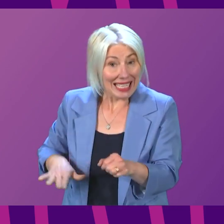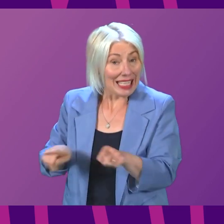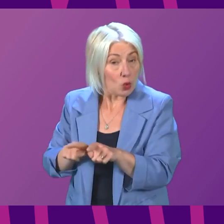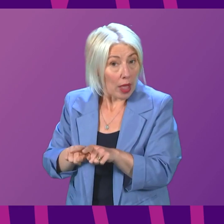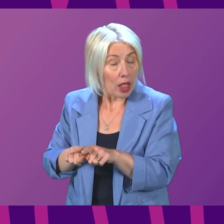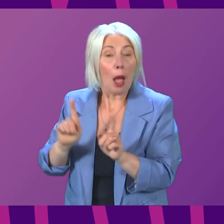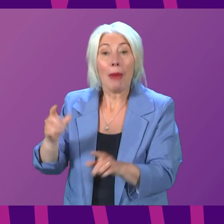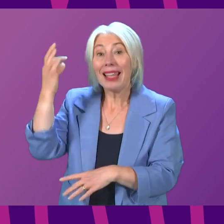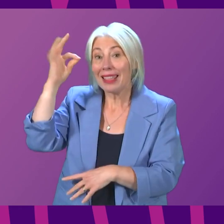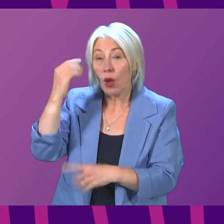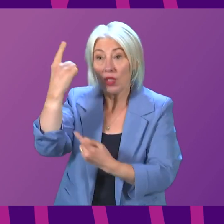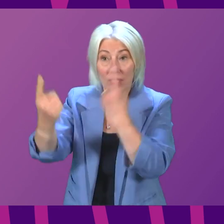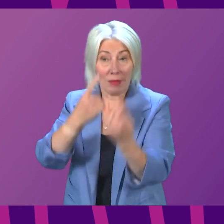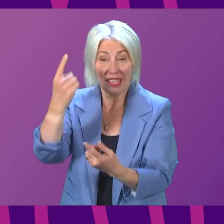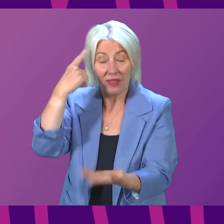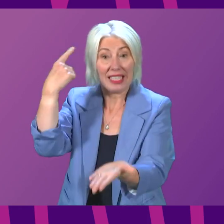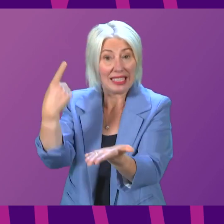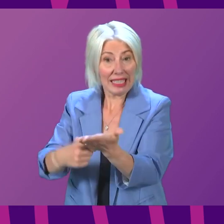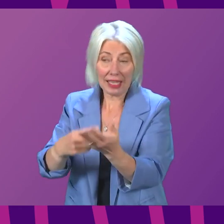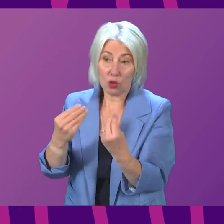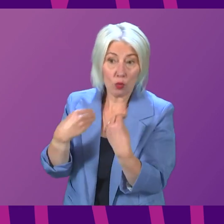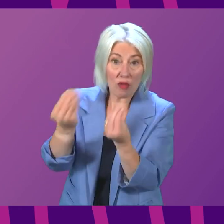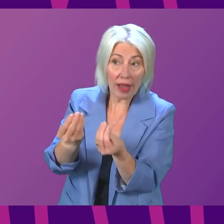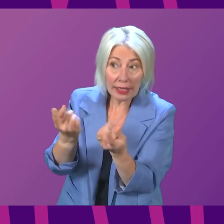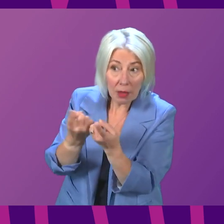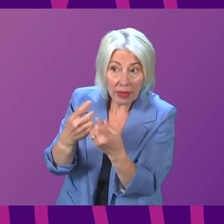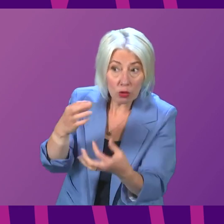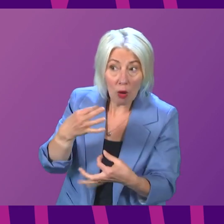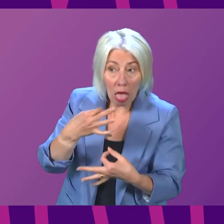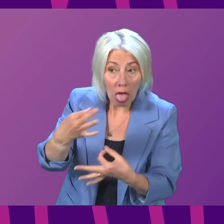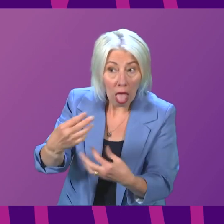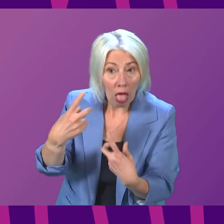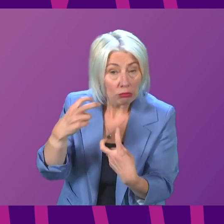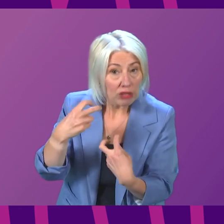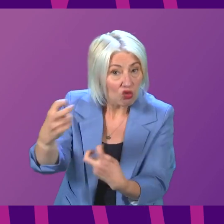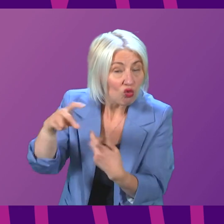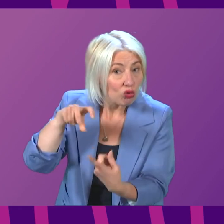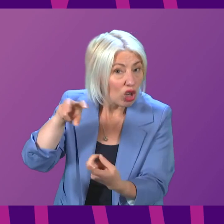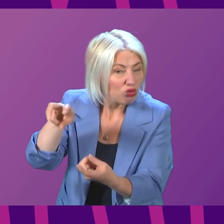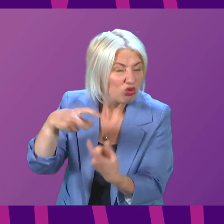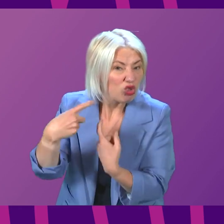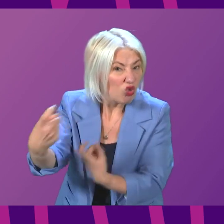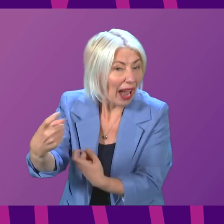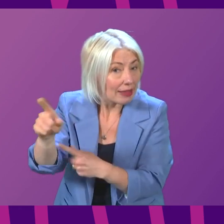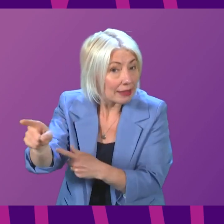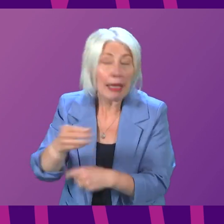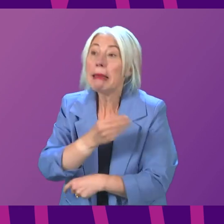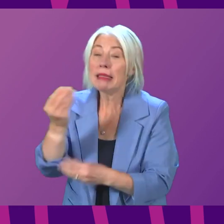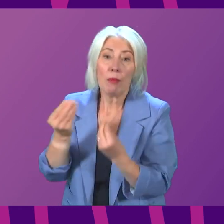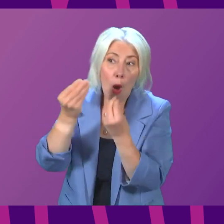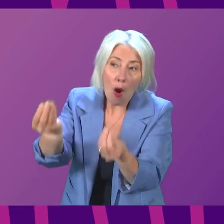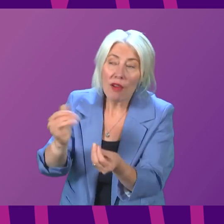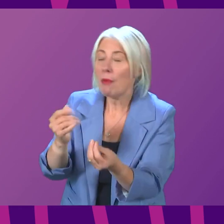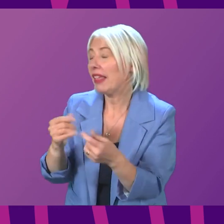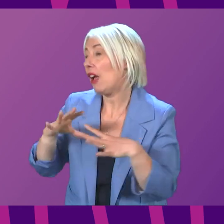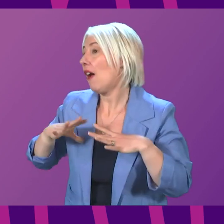authorities, though, also have the autonomy to provide incentives to attract teachers to their area, and we know that some have already offered initiatives like free